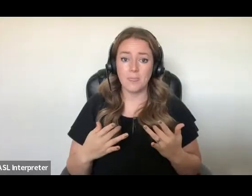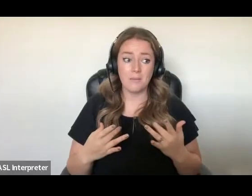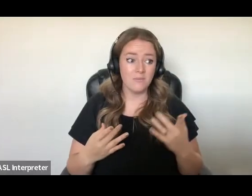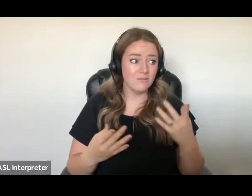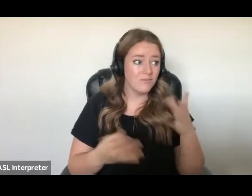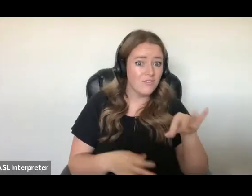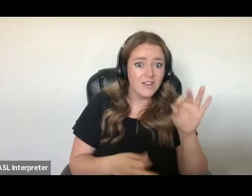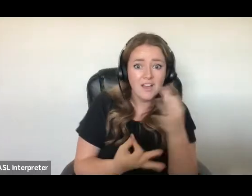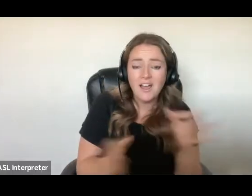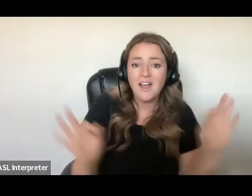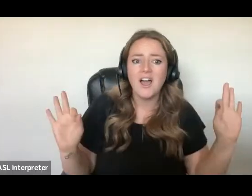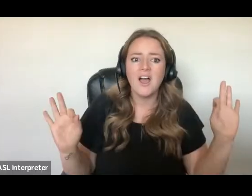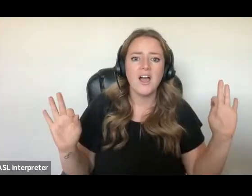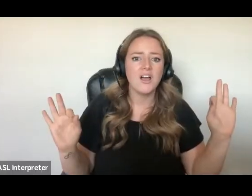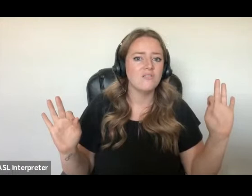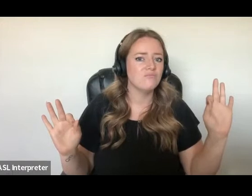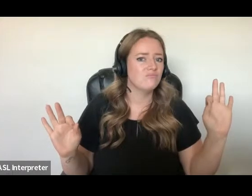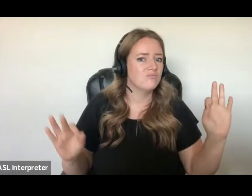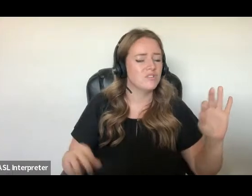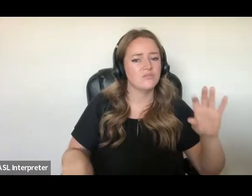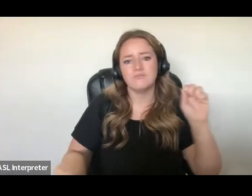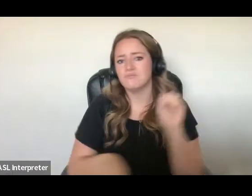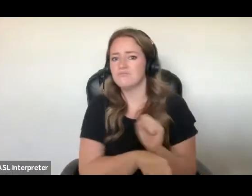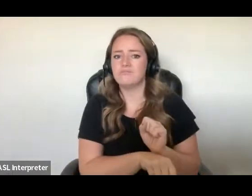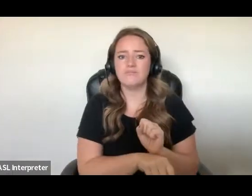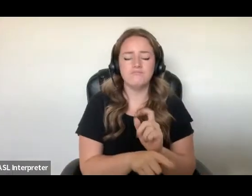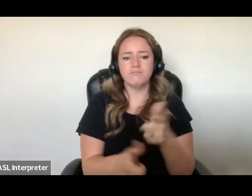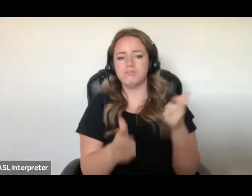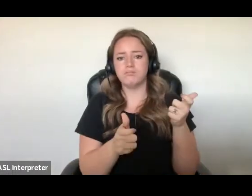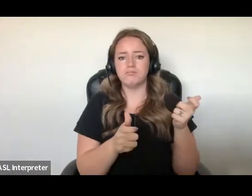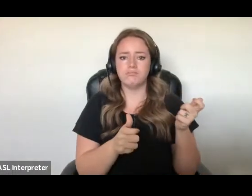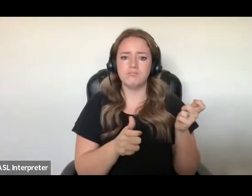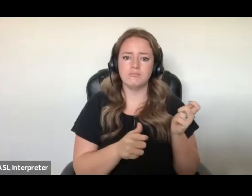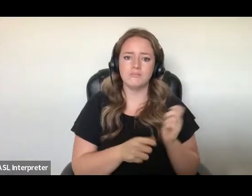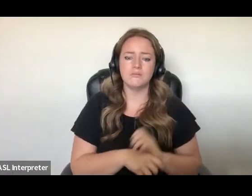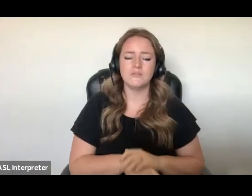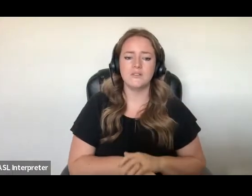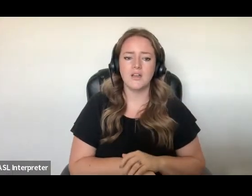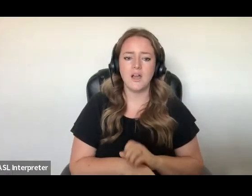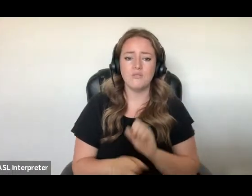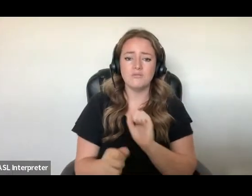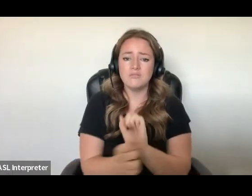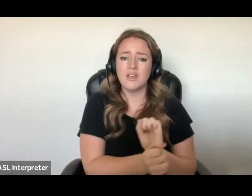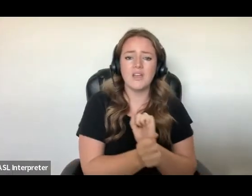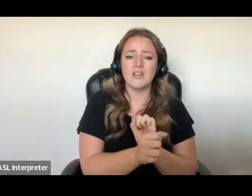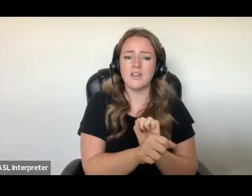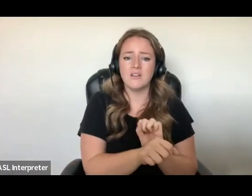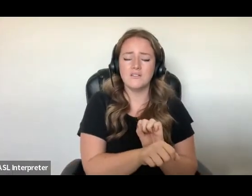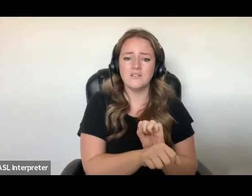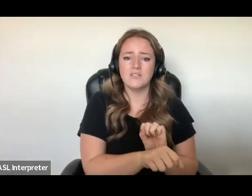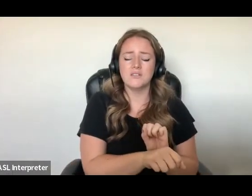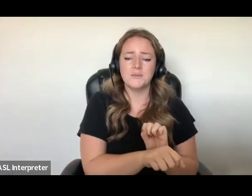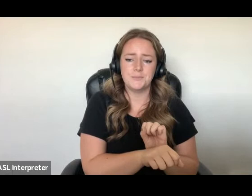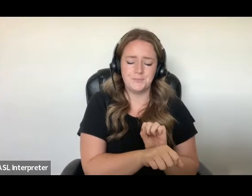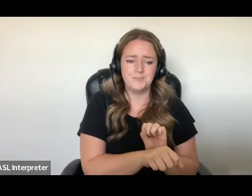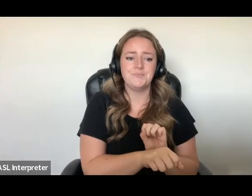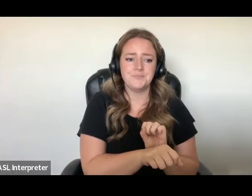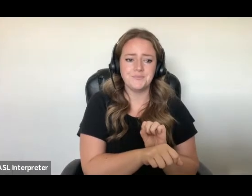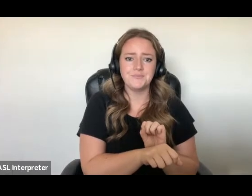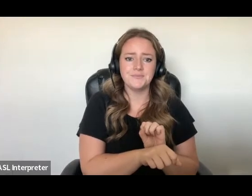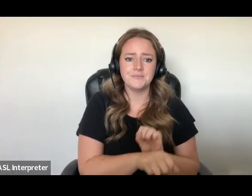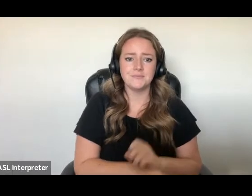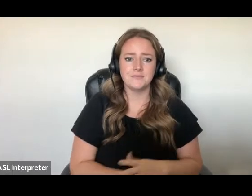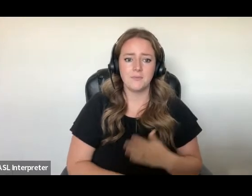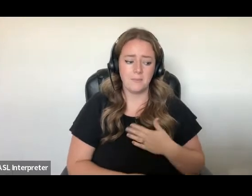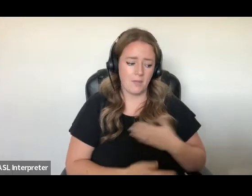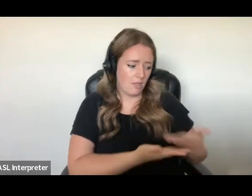I was arrested without sword. I was handcuffed and sappled. My belongings